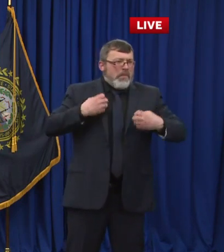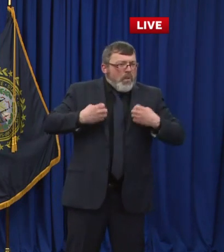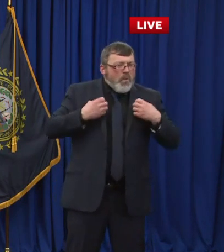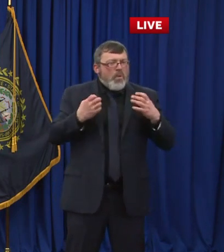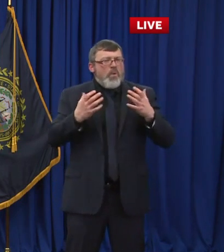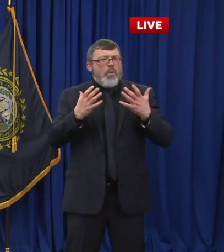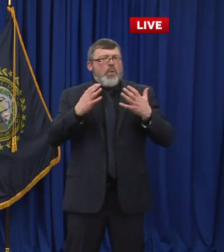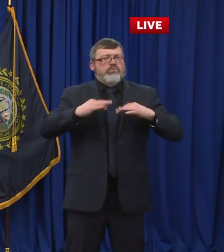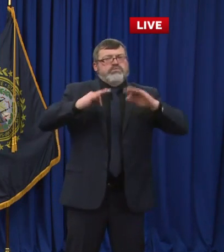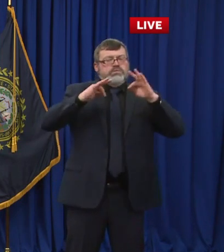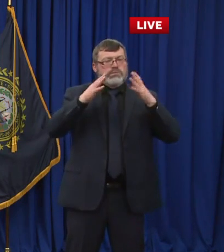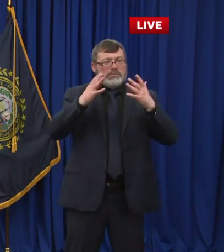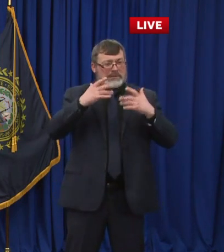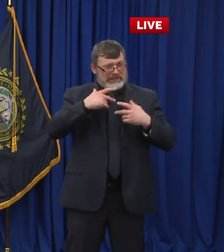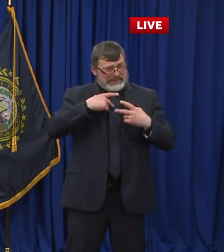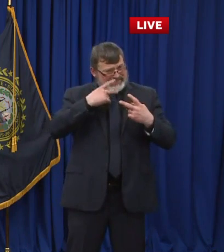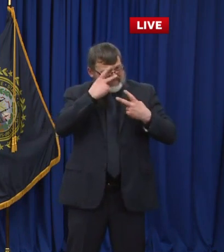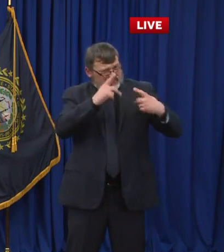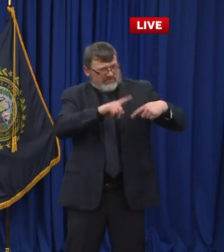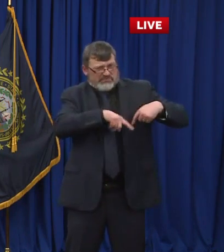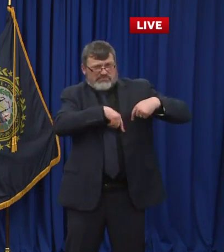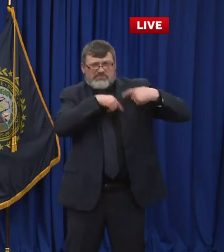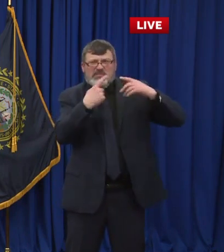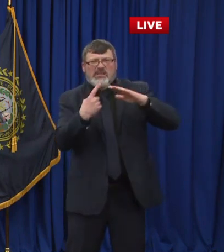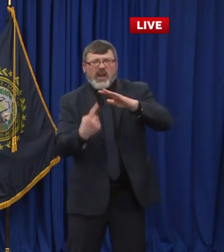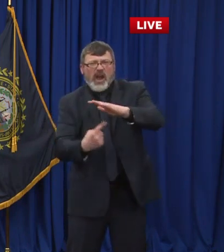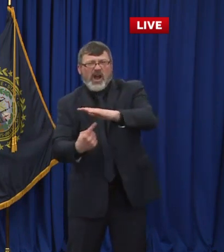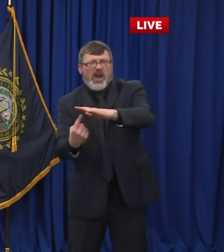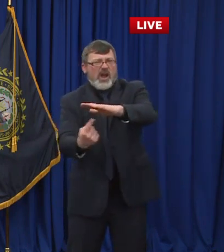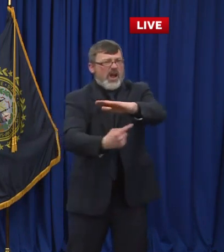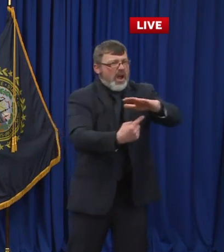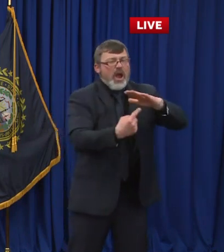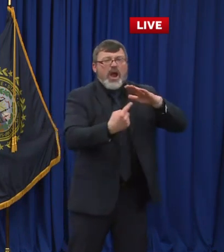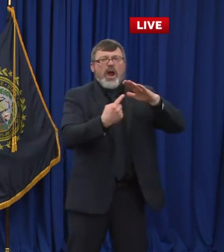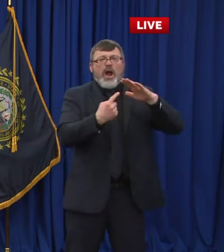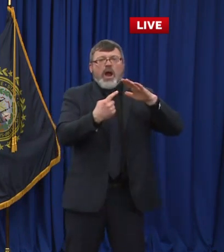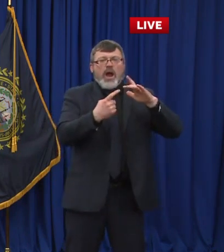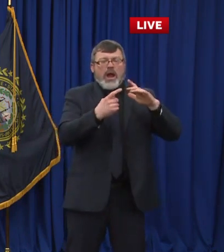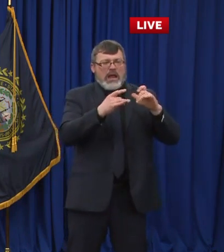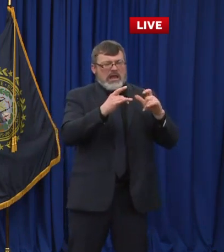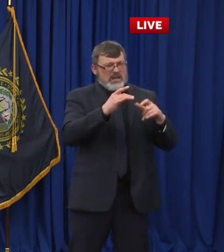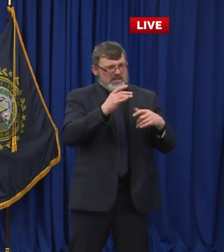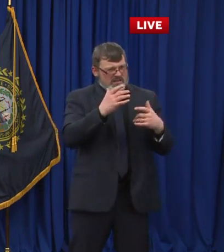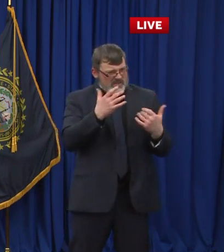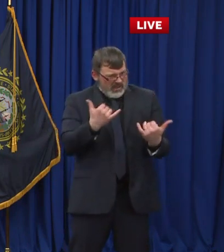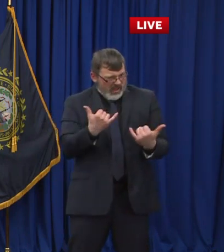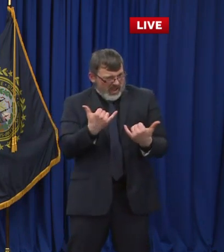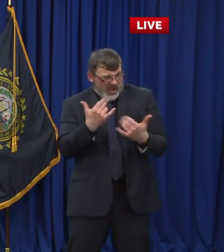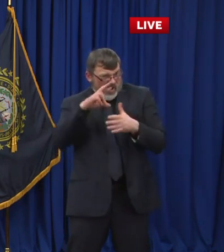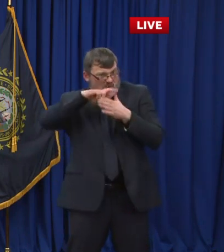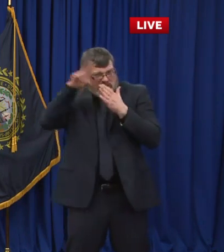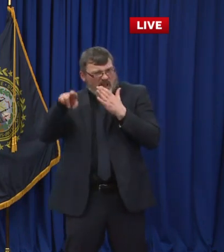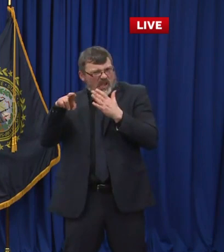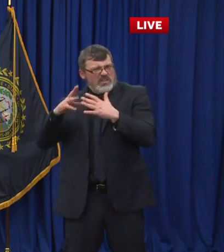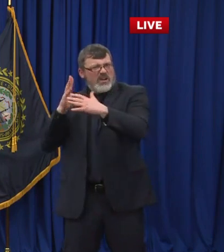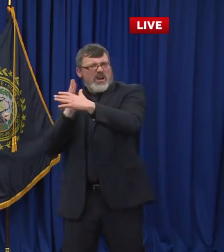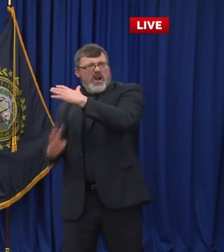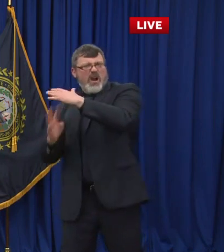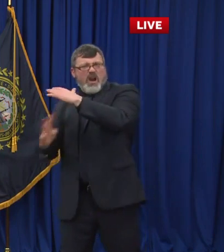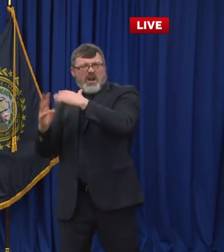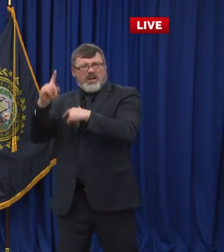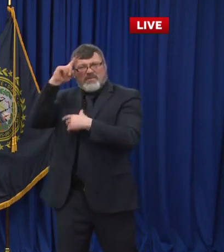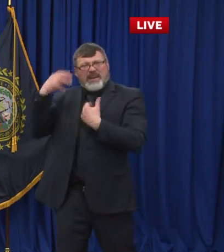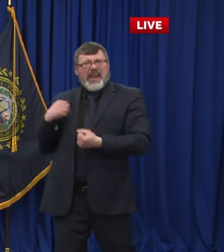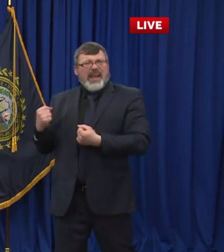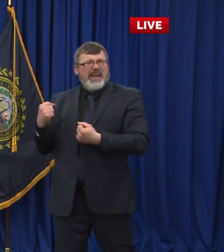rooms, uh, waiting for a bed, um, to get evaluated and work through the community mental health system or other opportunities